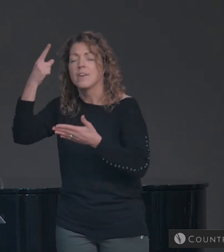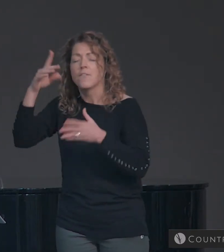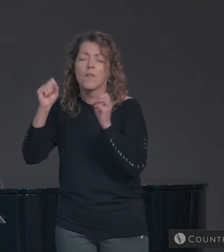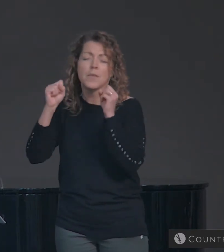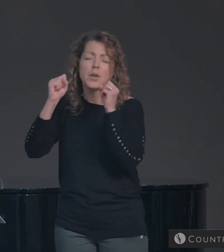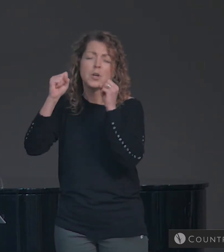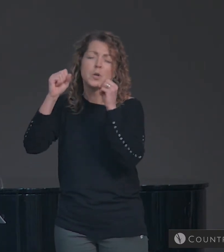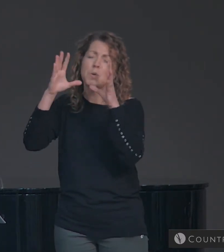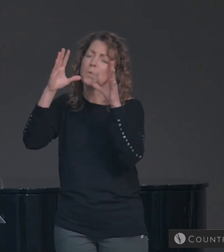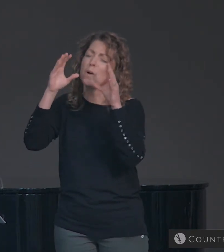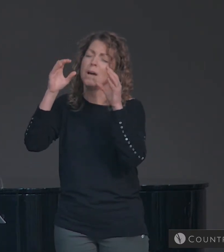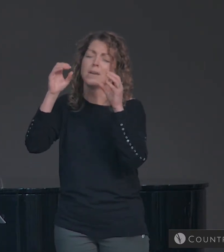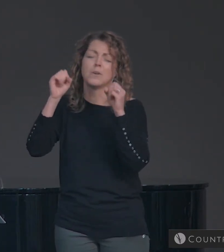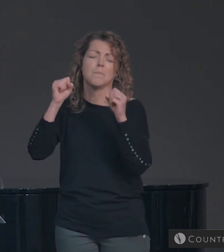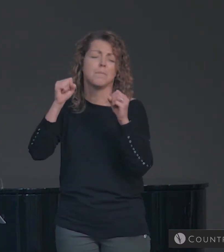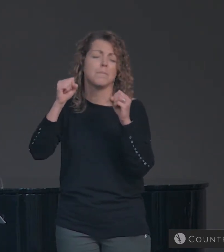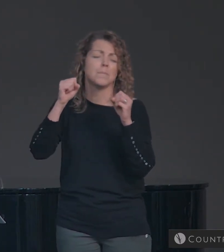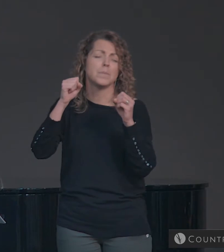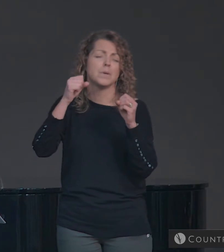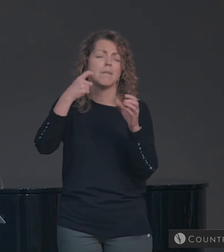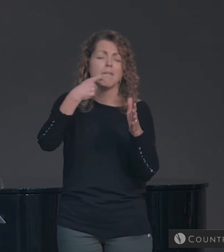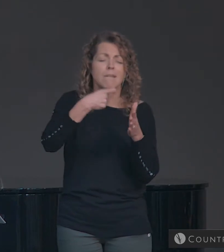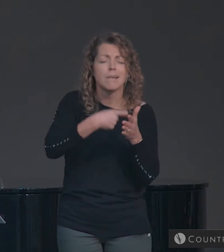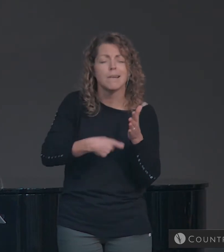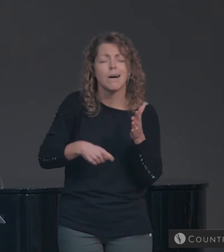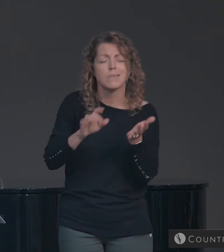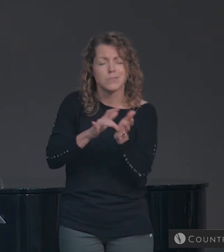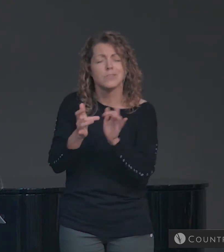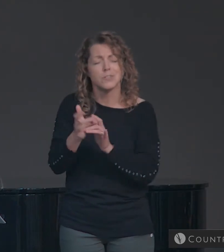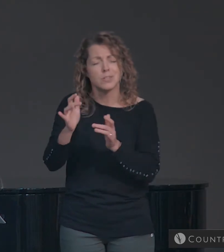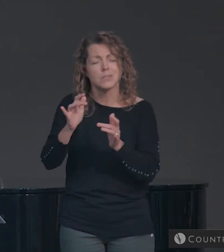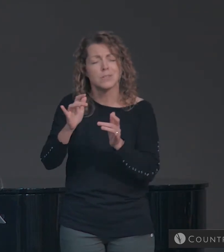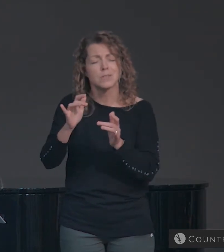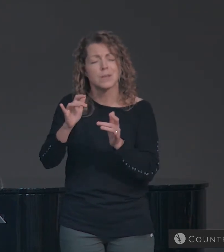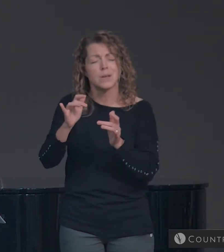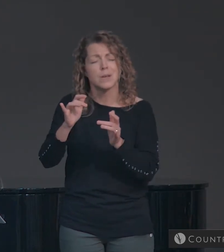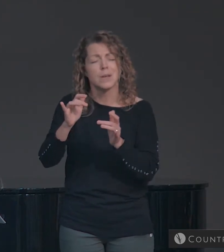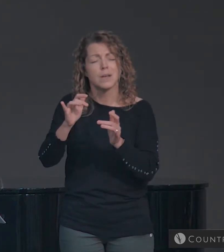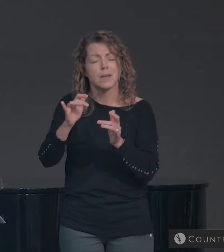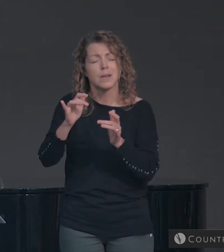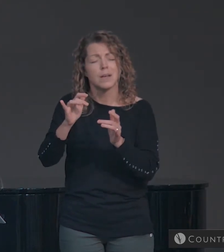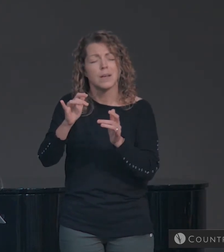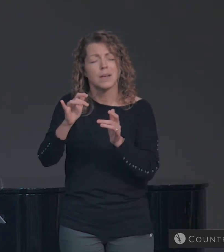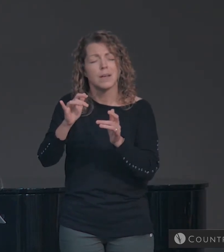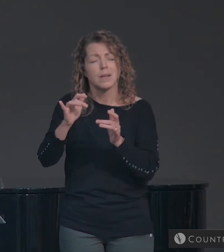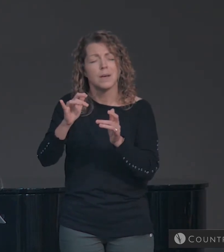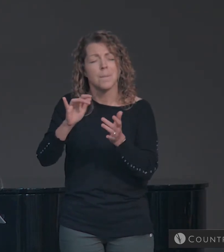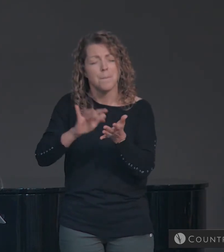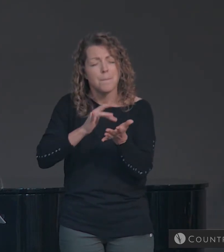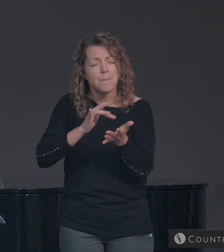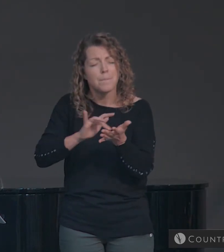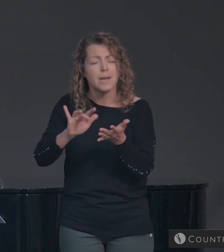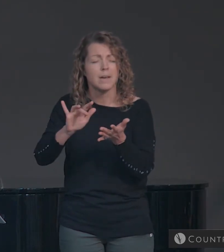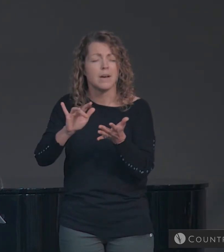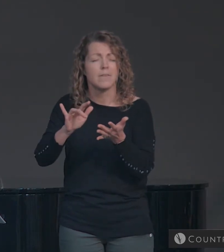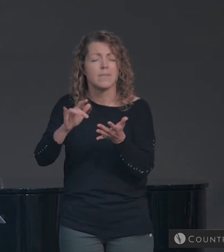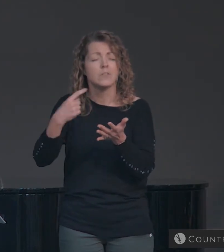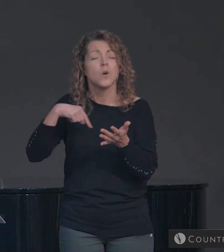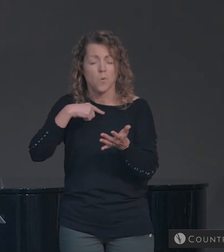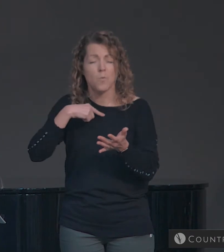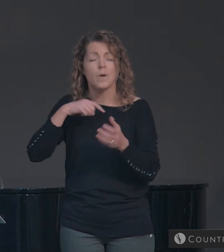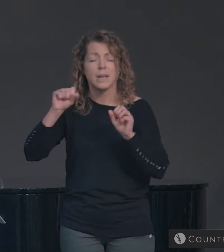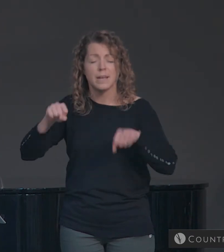price that Jesus paid so that we could stand in your power.